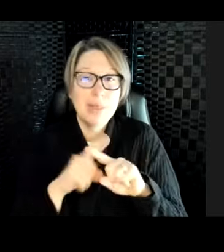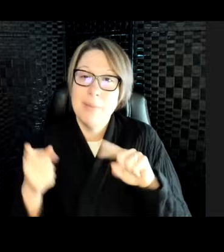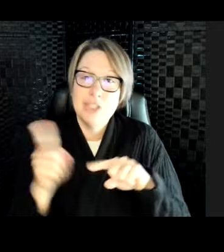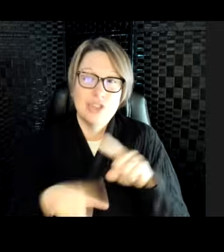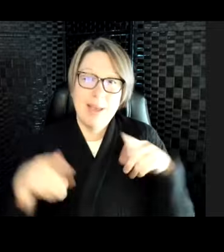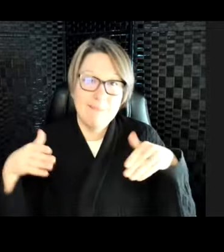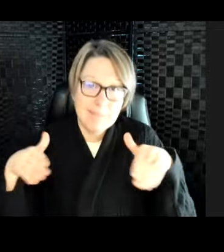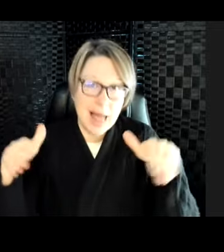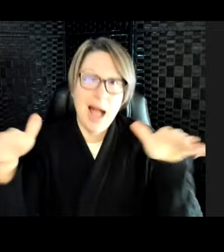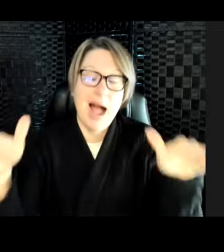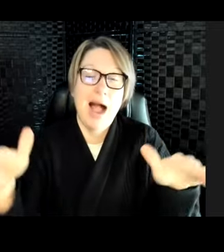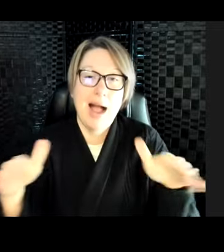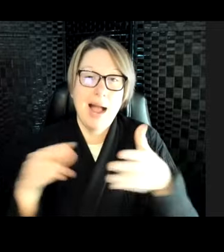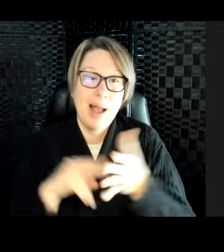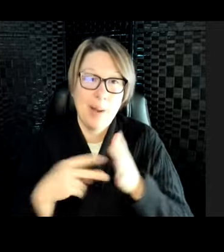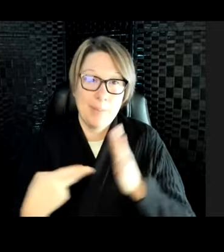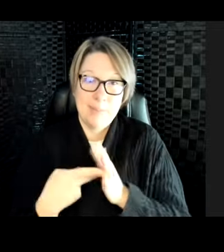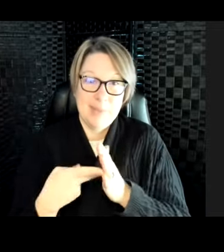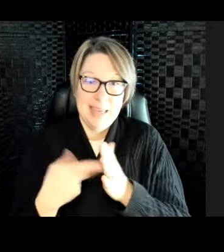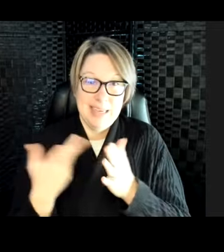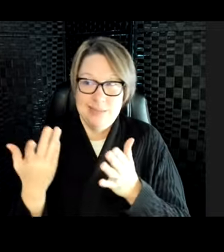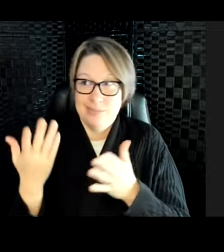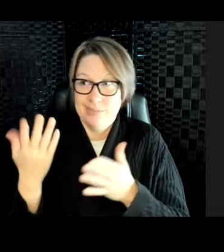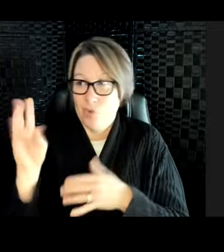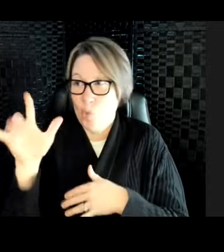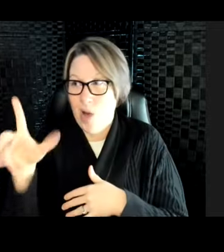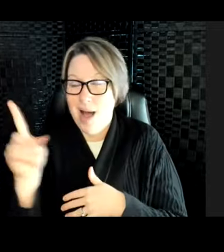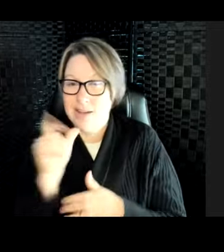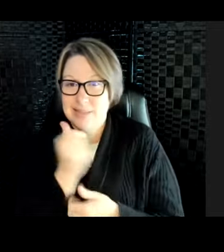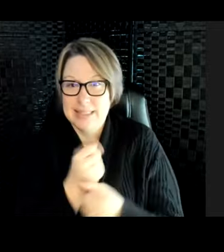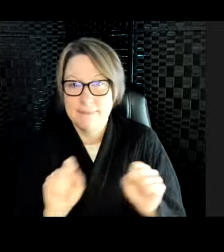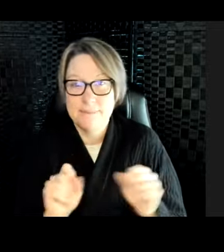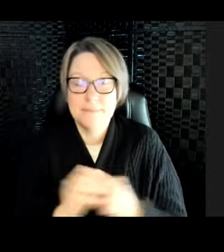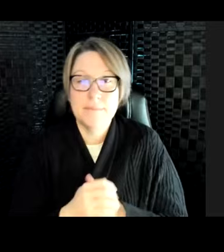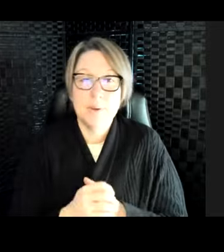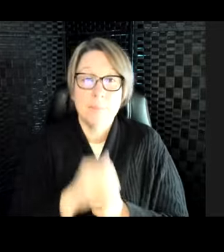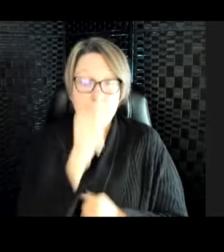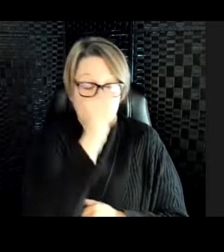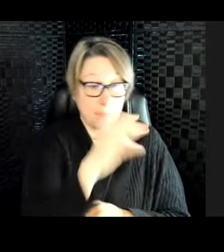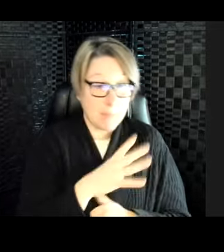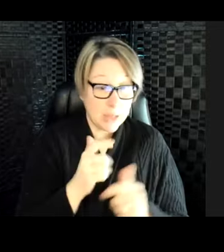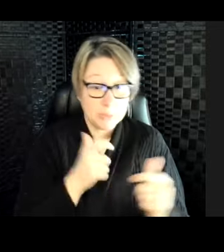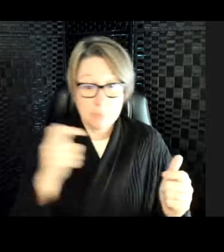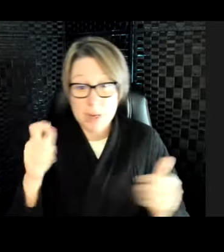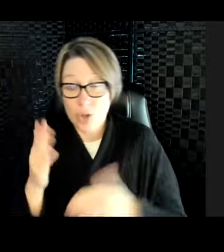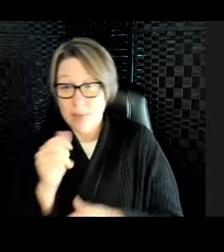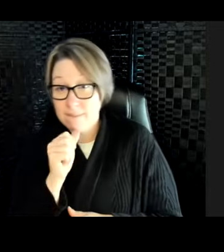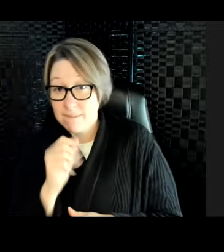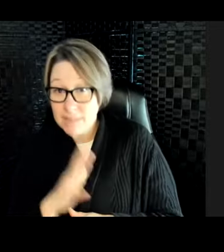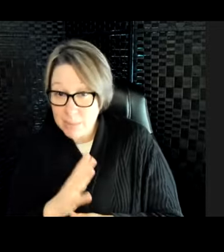wouldn't be able to live in the wild. Are the males bigger than females, or do they have different coloring? Males and females